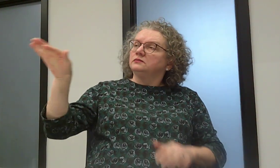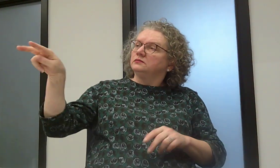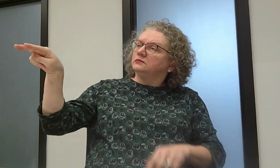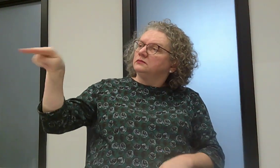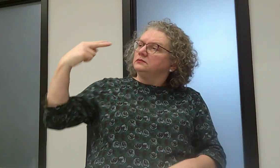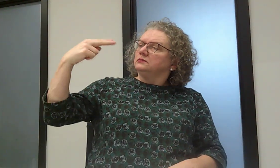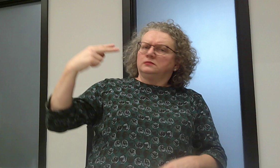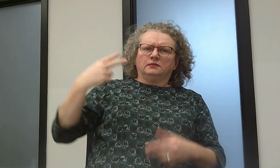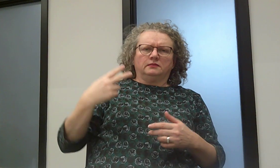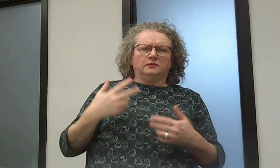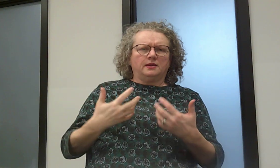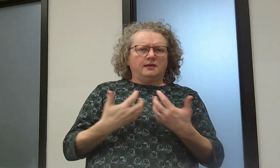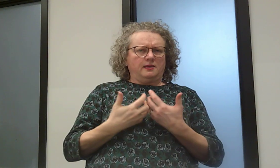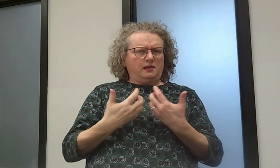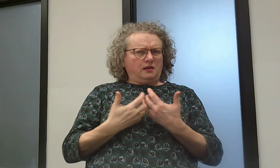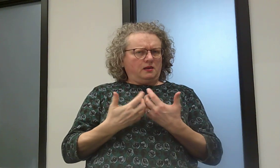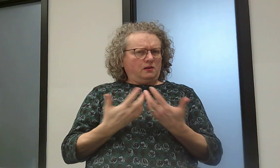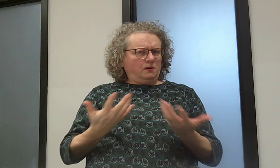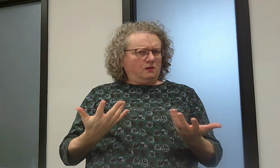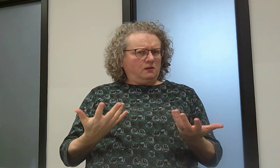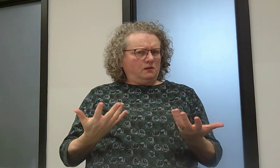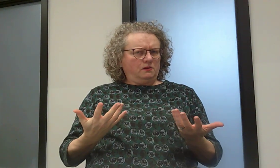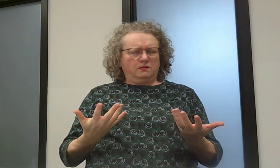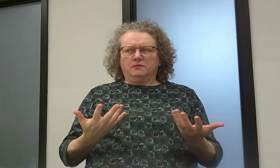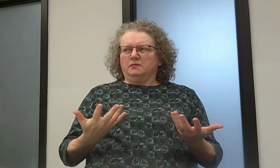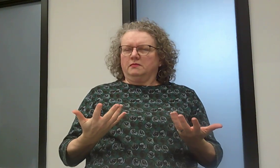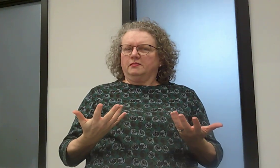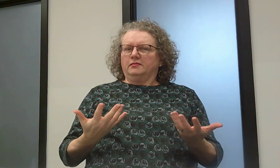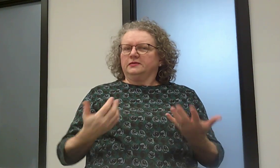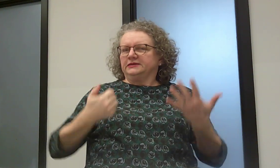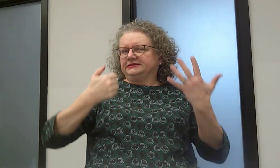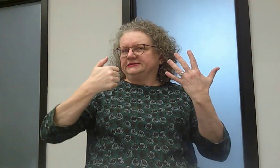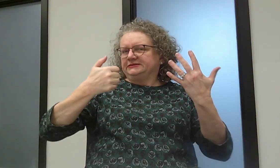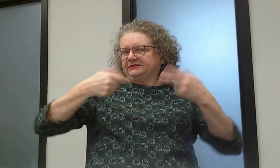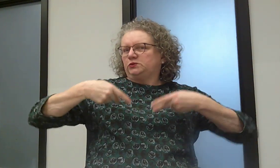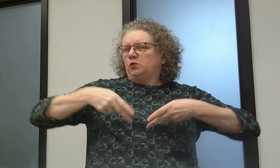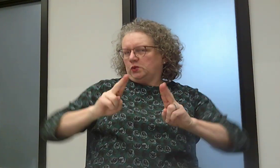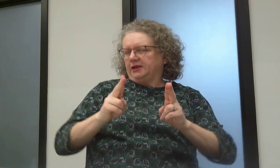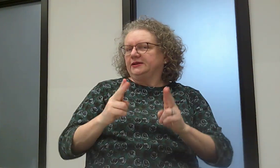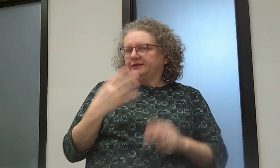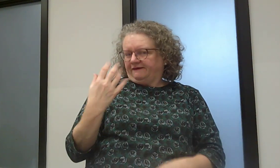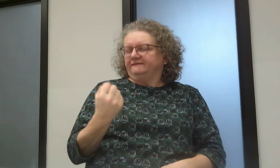if a deaf person's over there how would you get their attention there are six ways